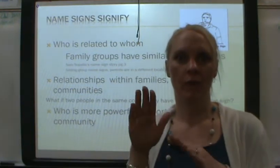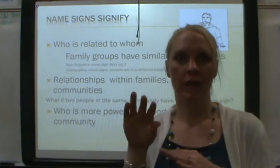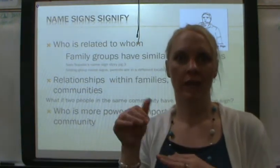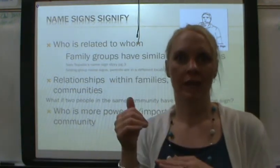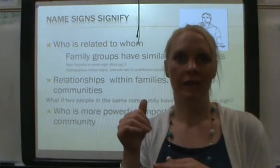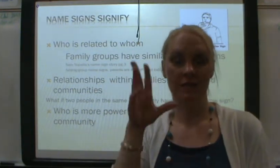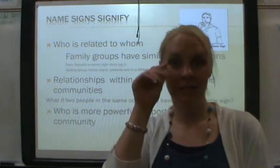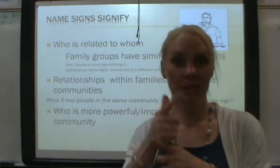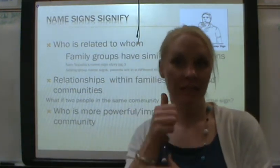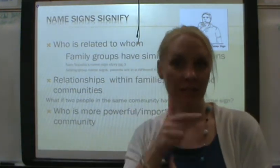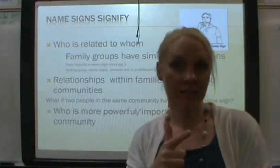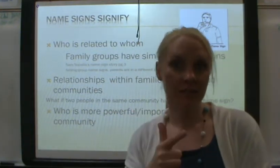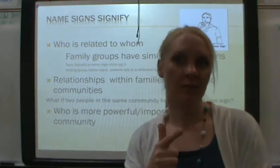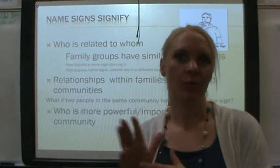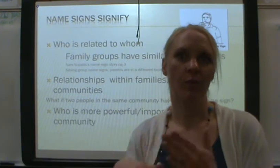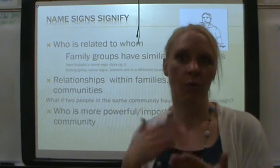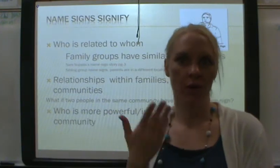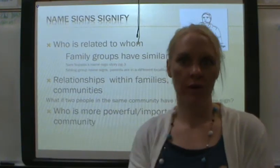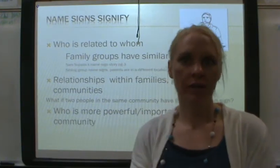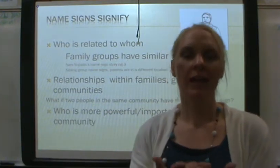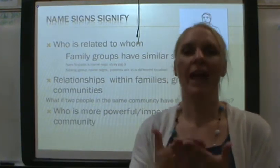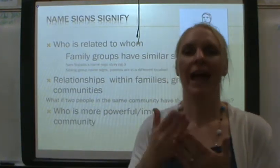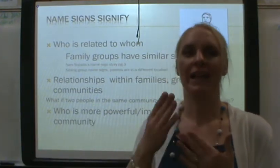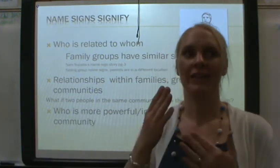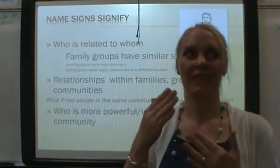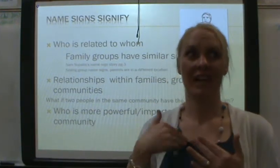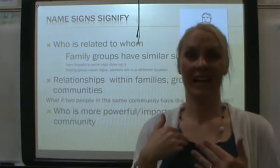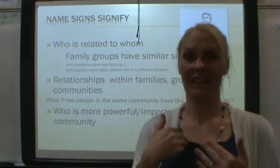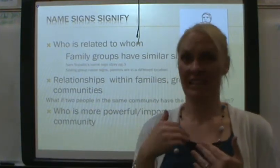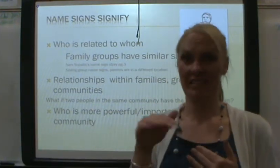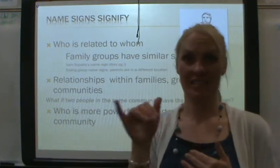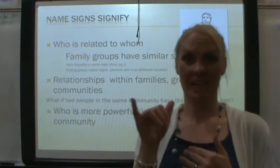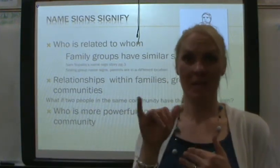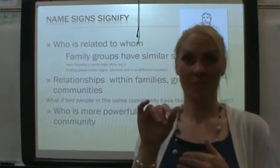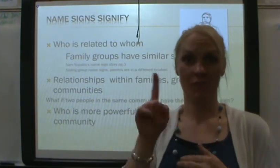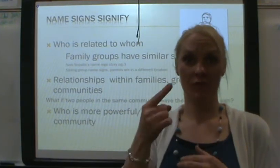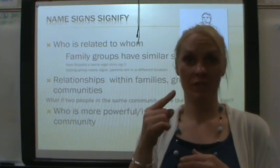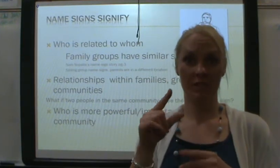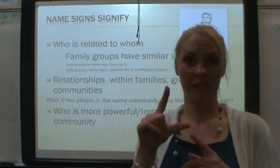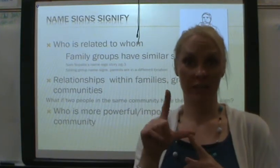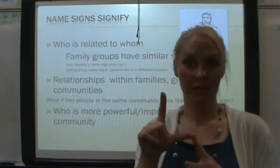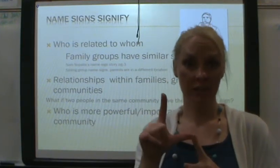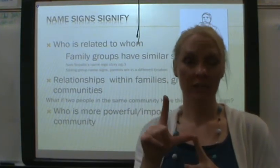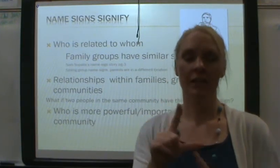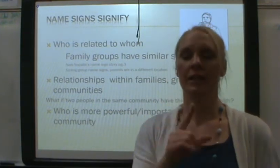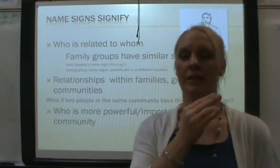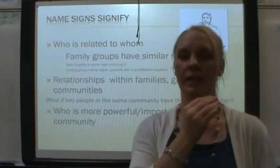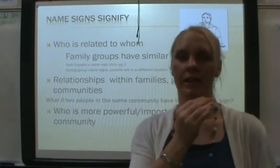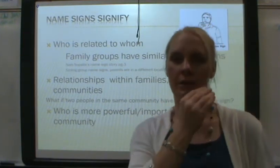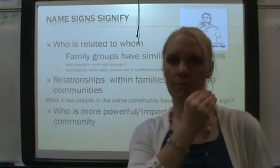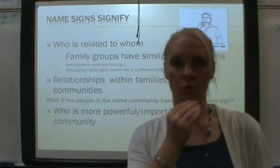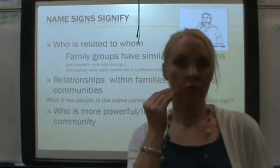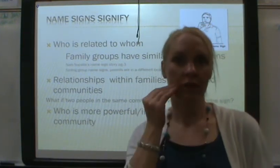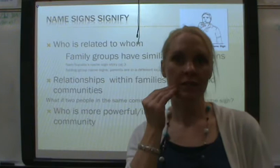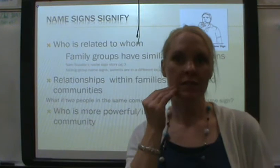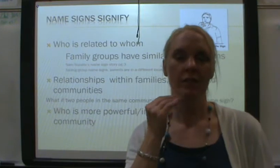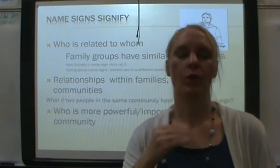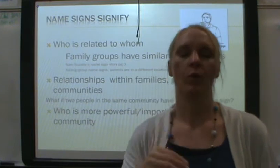when siblings were born, and if they had, like, the same first letter, they can move it or